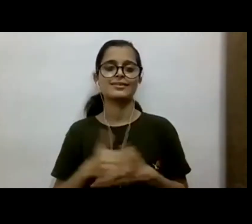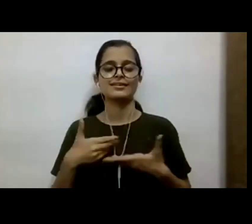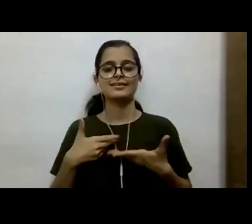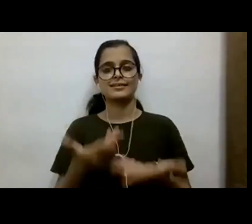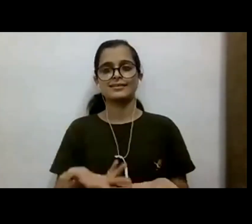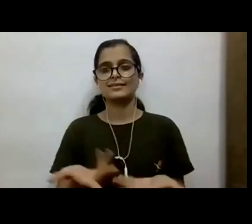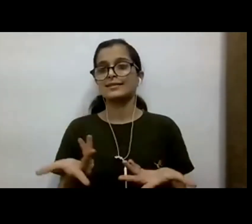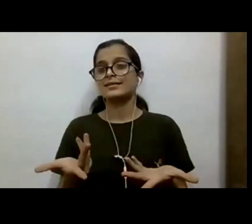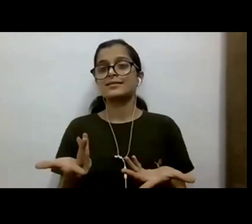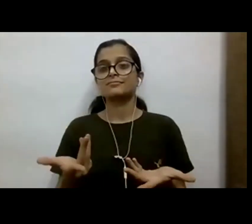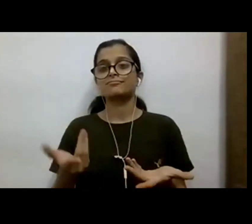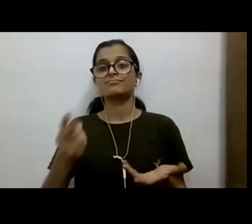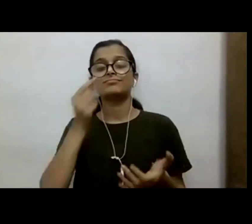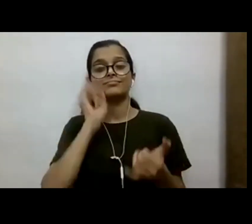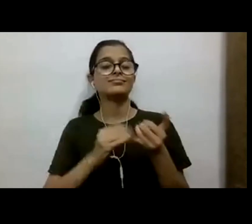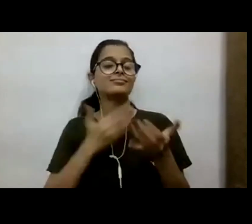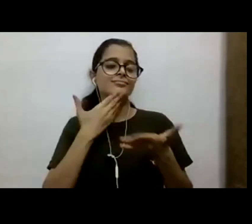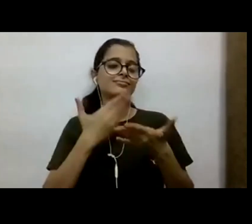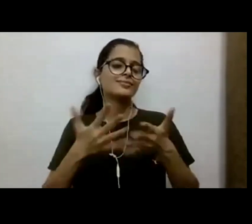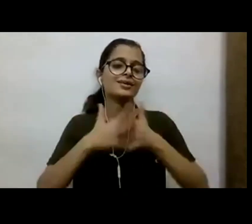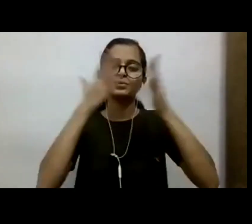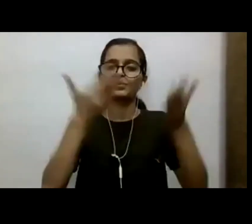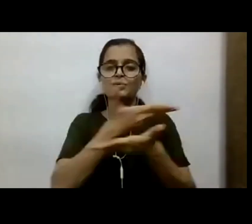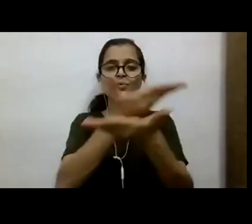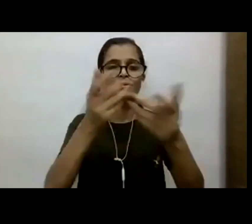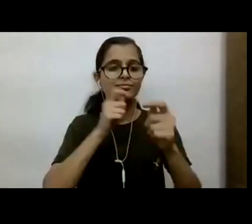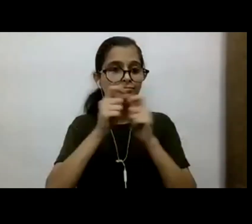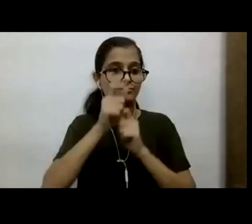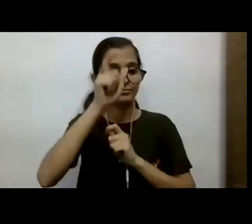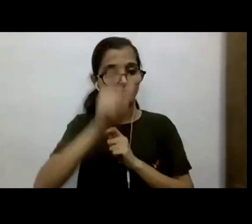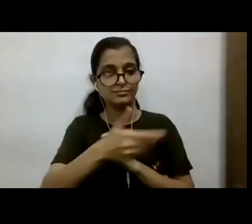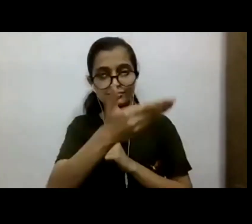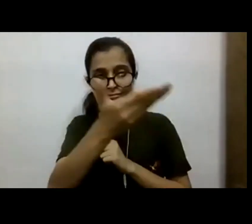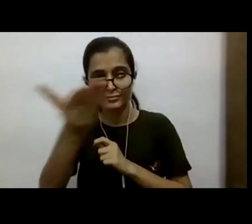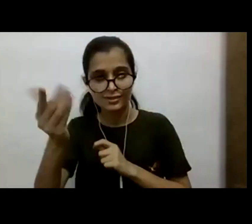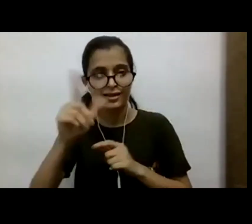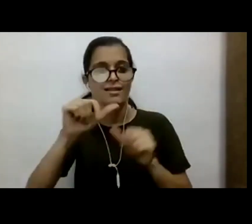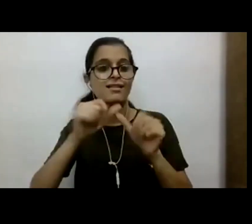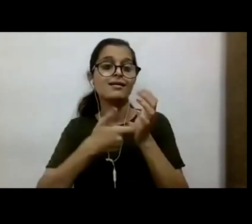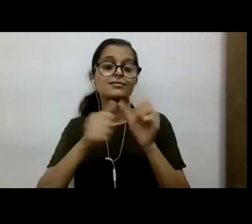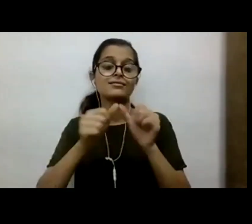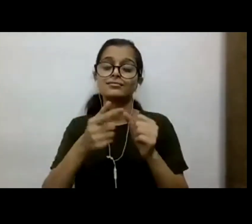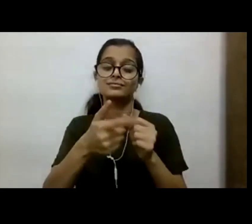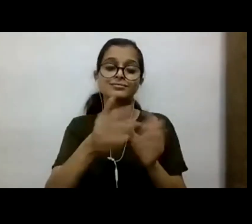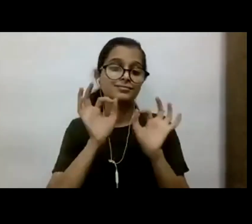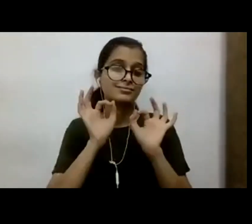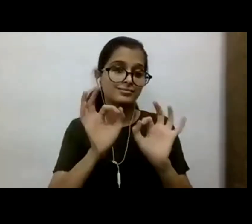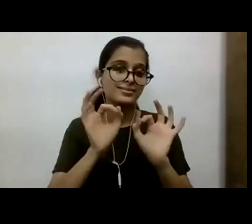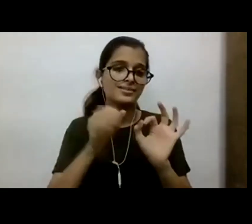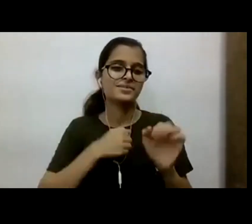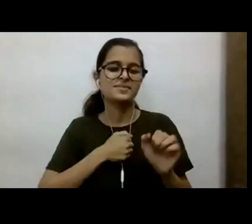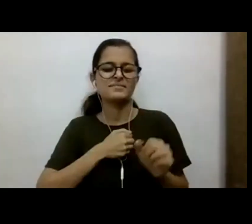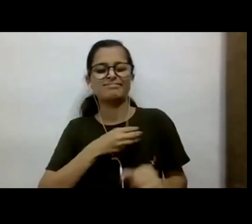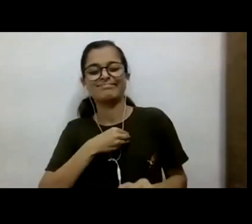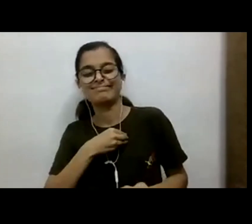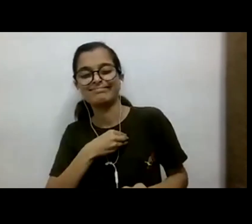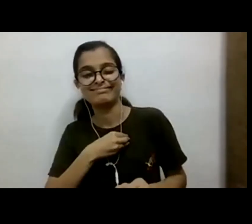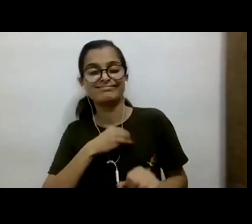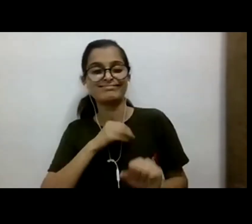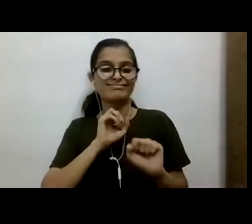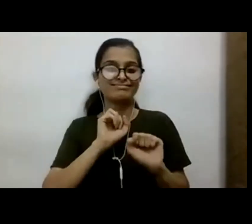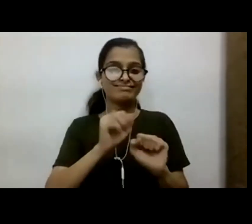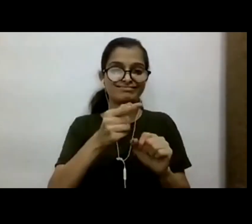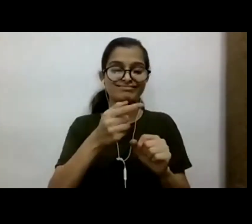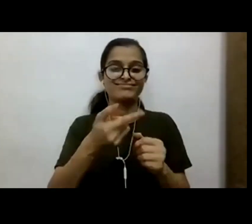I really thank all the speakers, especially Lara, for, you know, bearing with our dictatorial